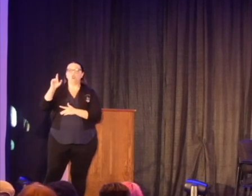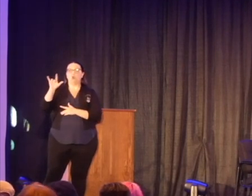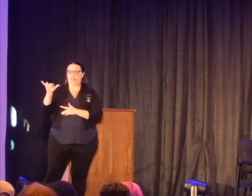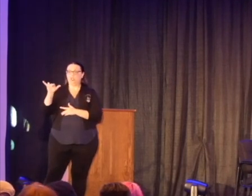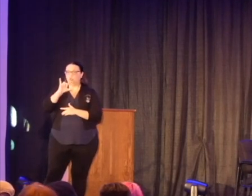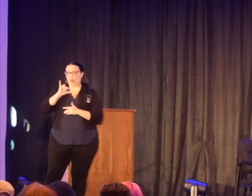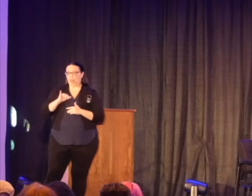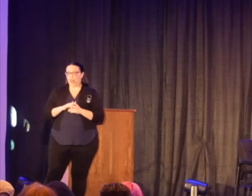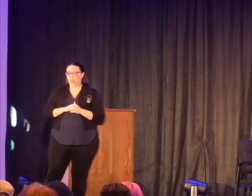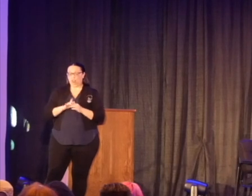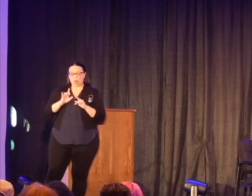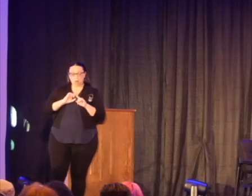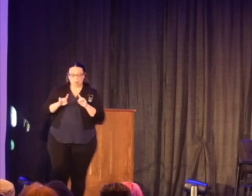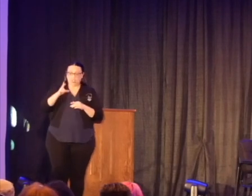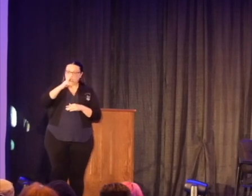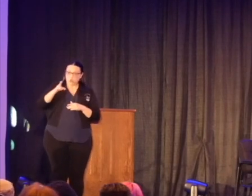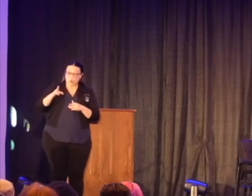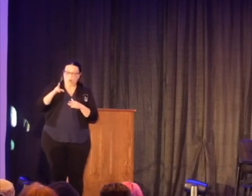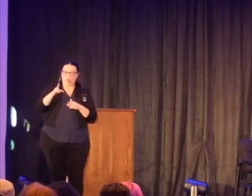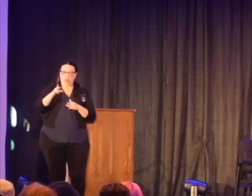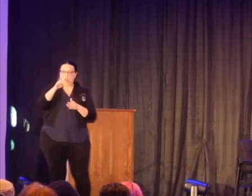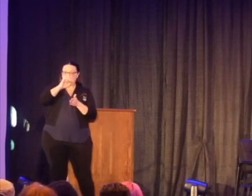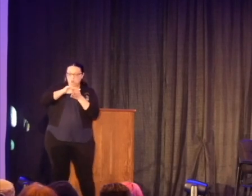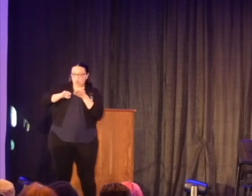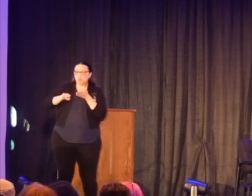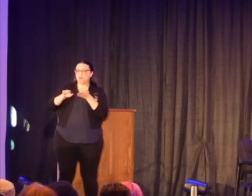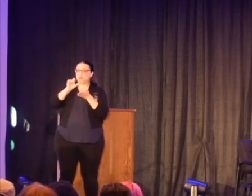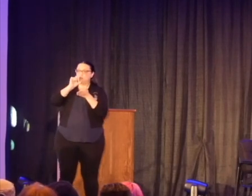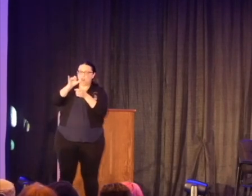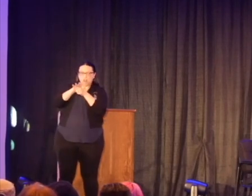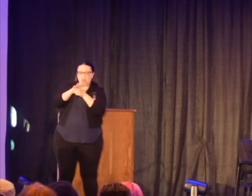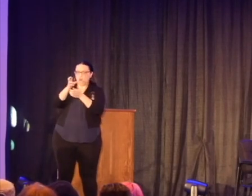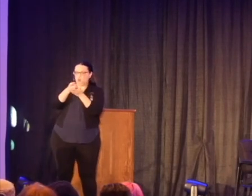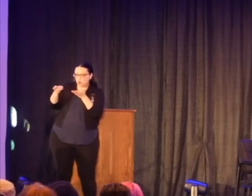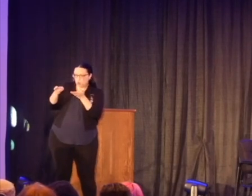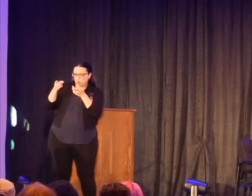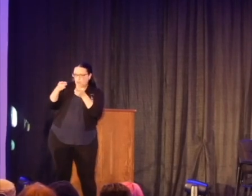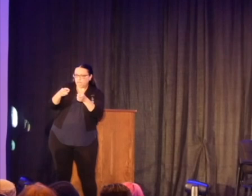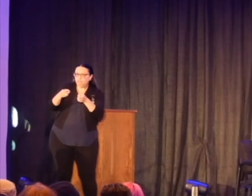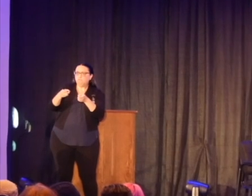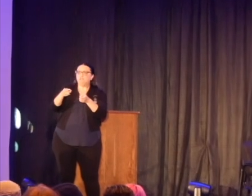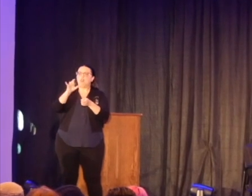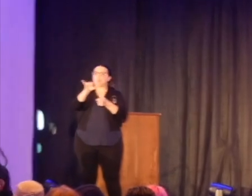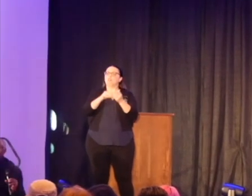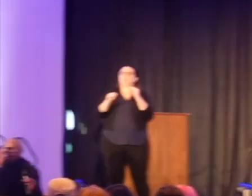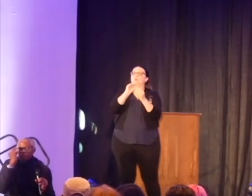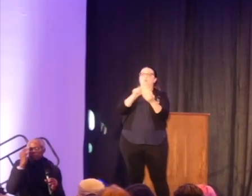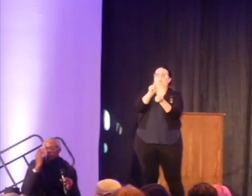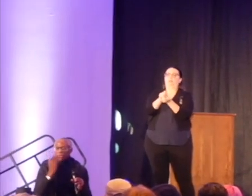historically marginalized or under-resourced, it gives you a lot more specificity.